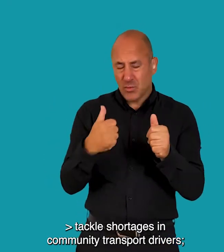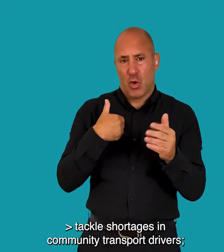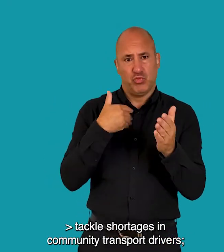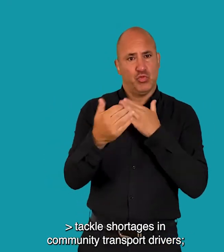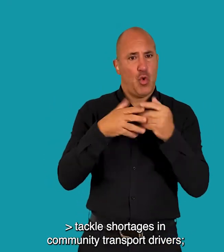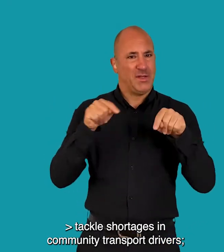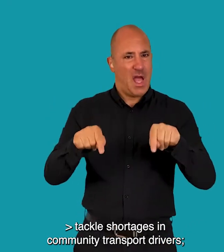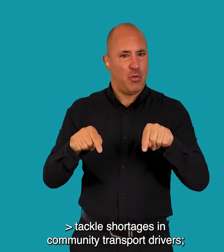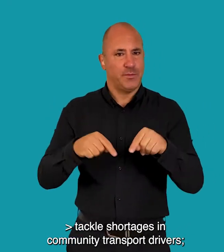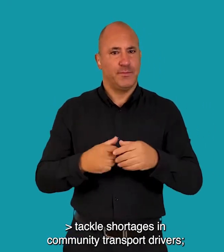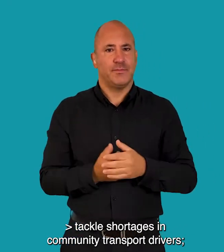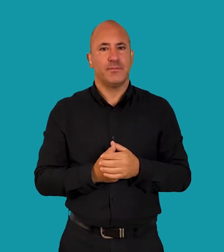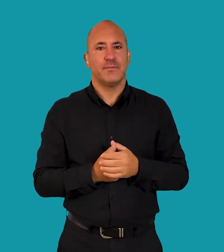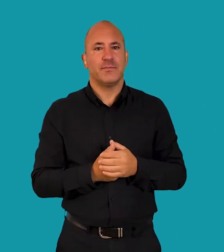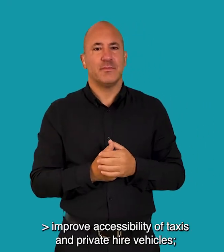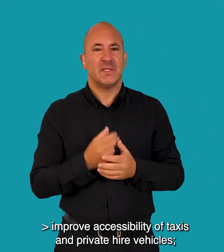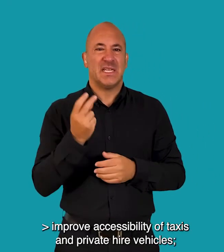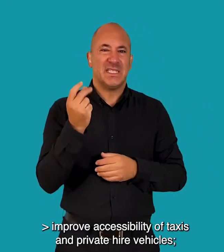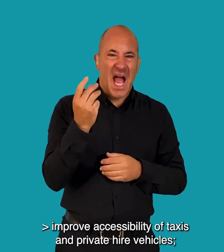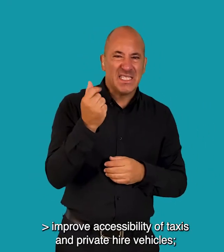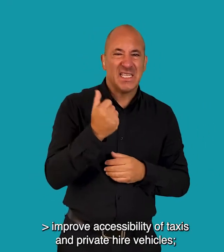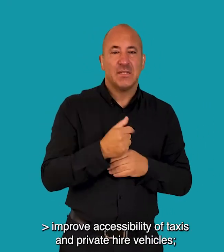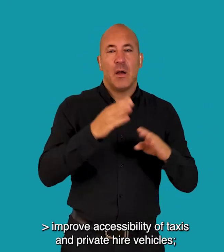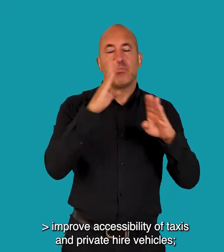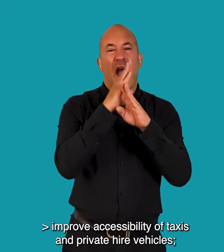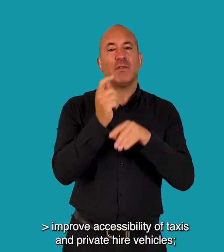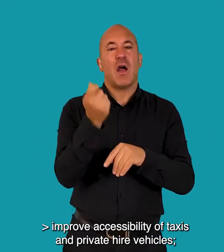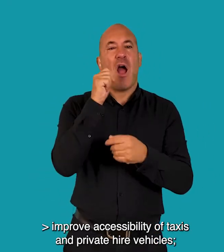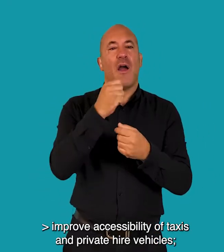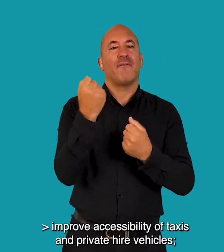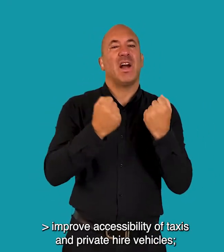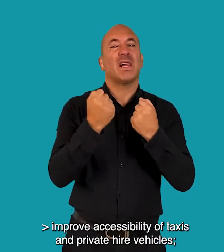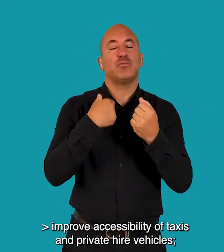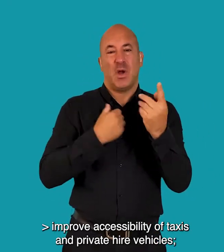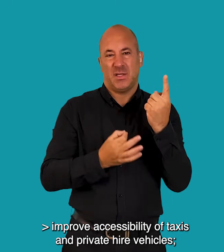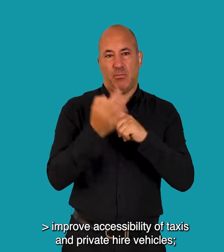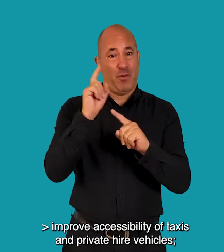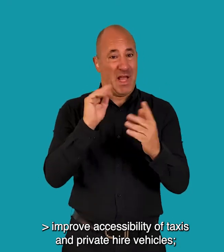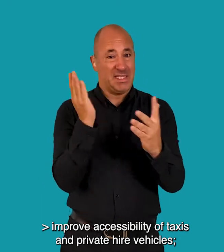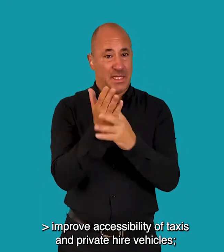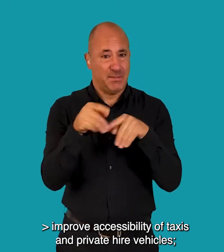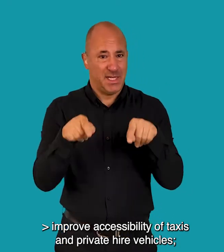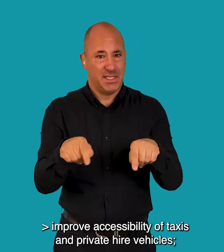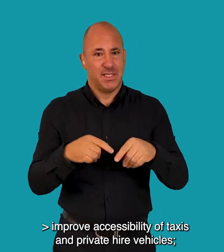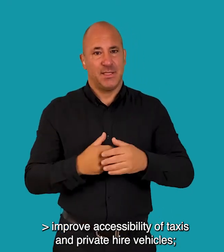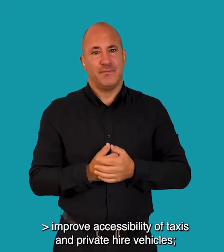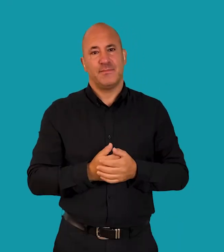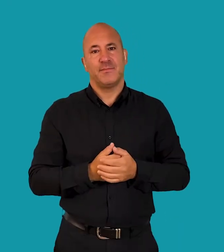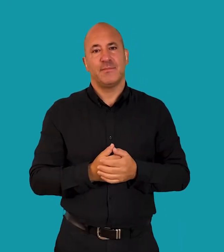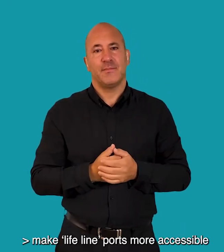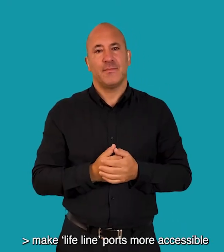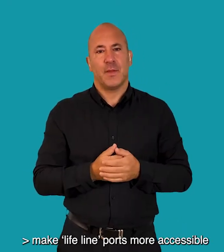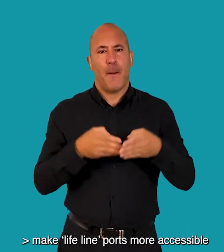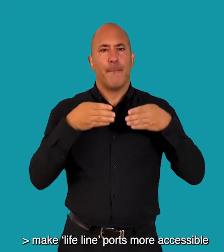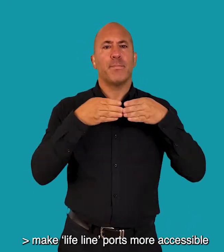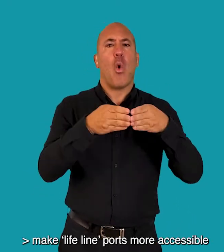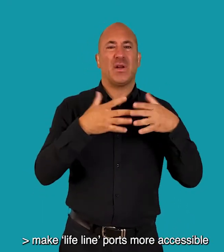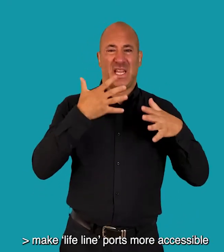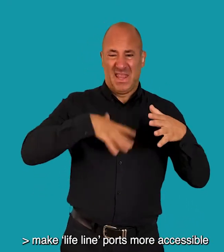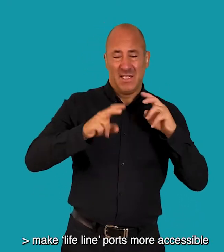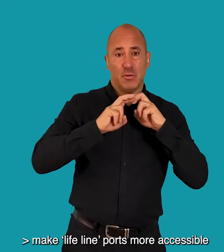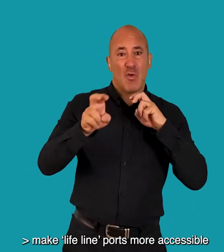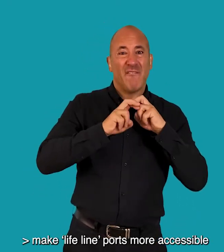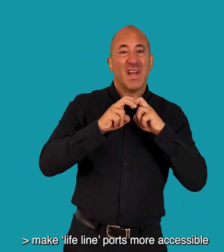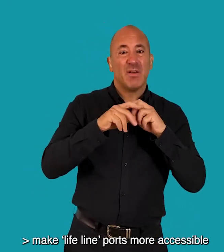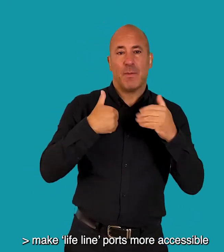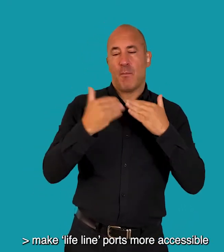transport drivers improve accessibility of taxis and private hire vehicles make lifeline